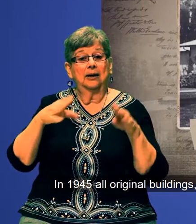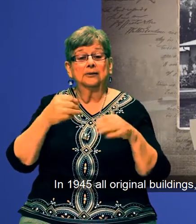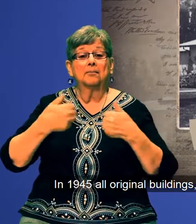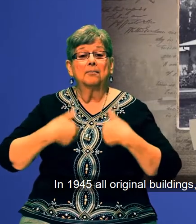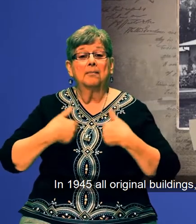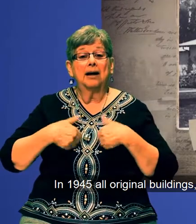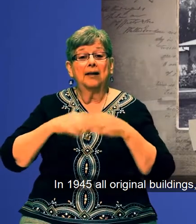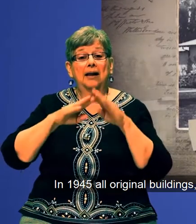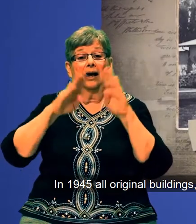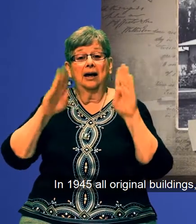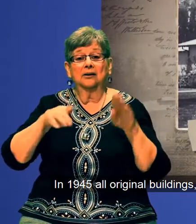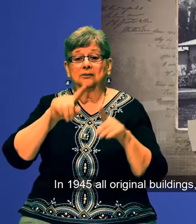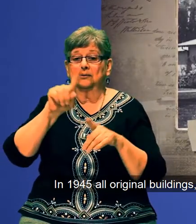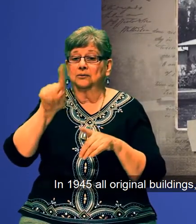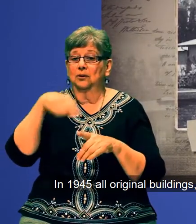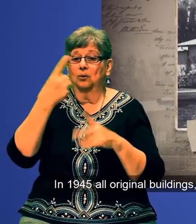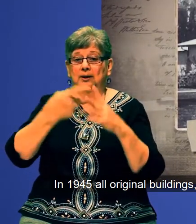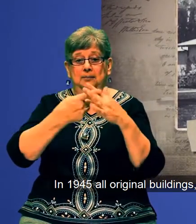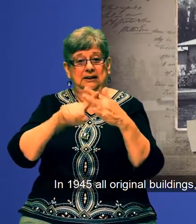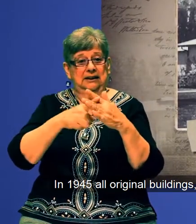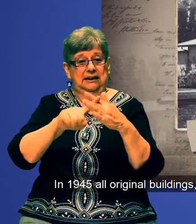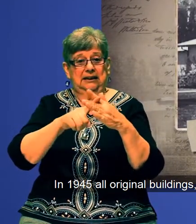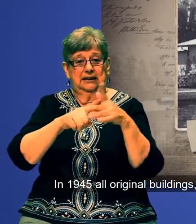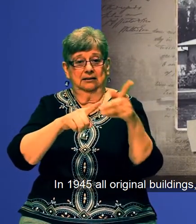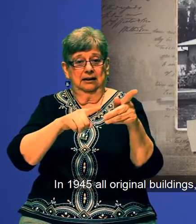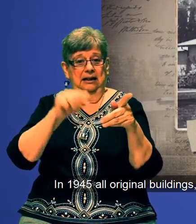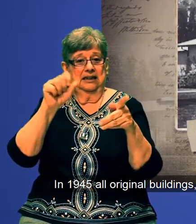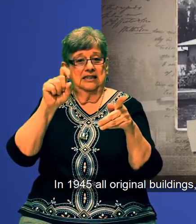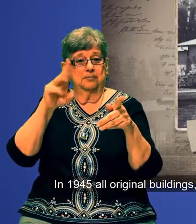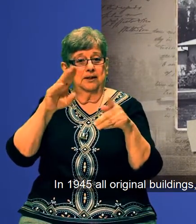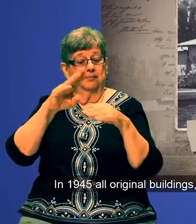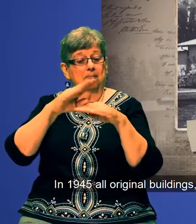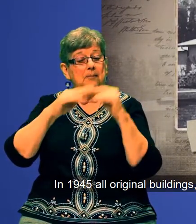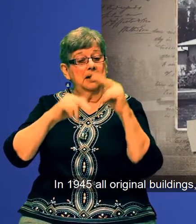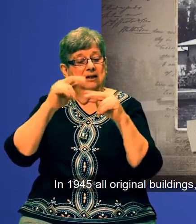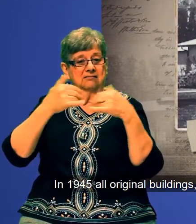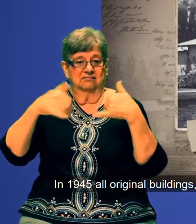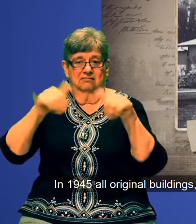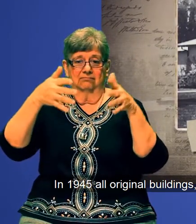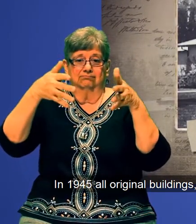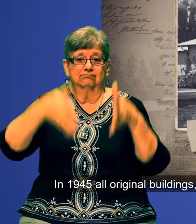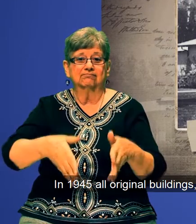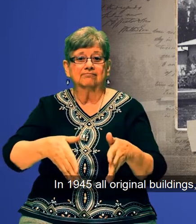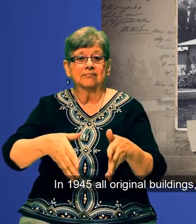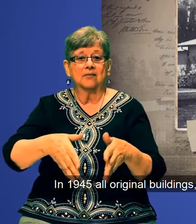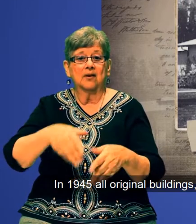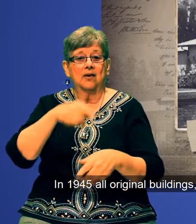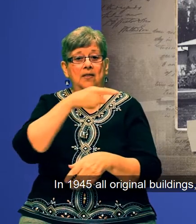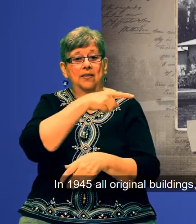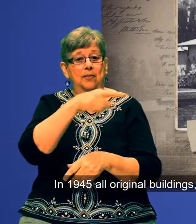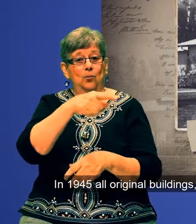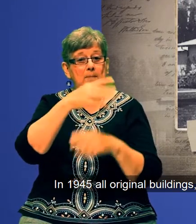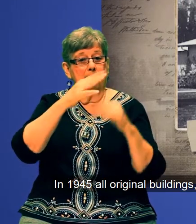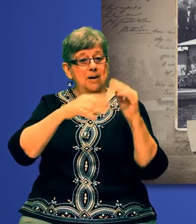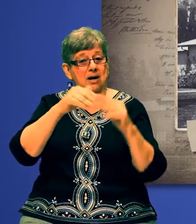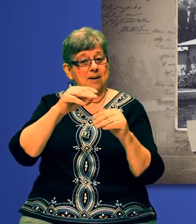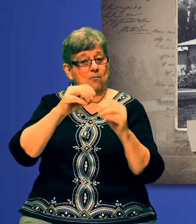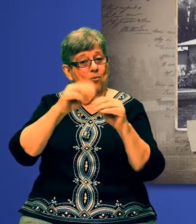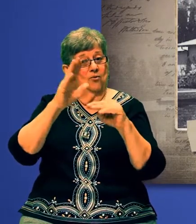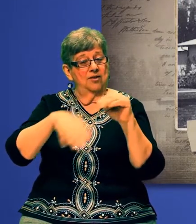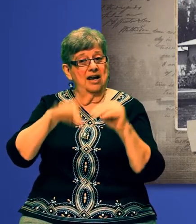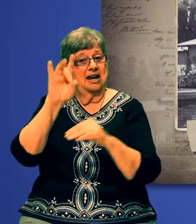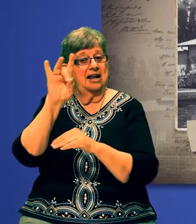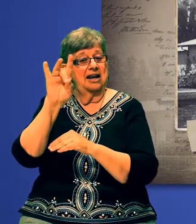In 1945, all original buildings, with the exception of the superintendent's house and bathhouse, were